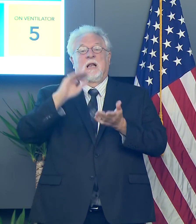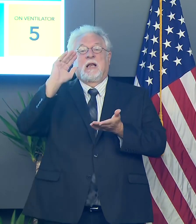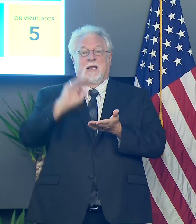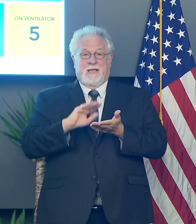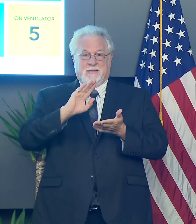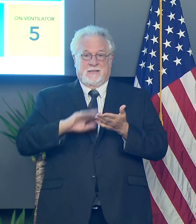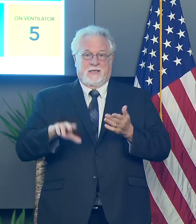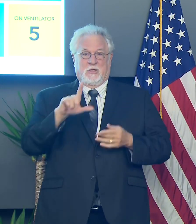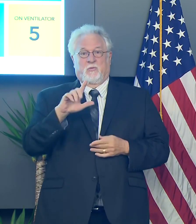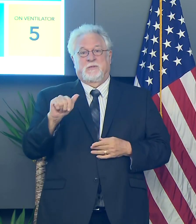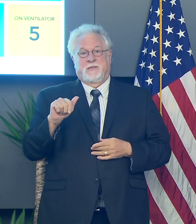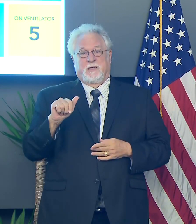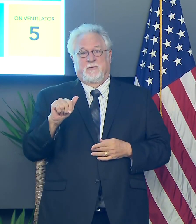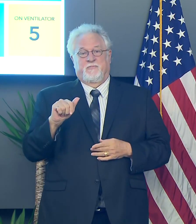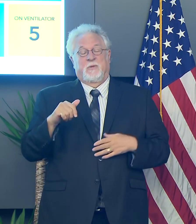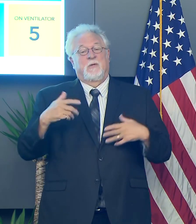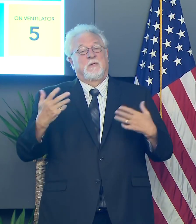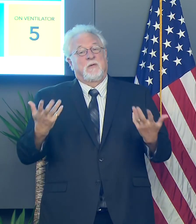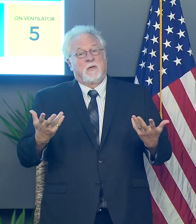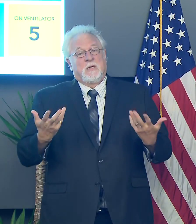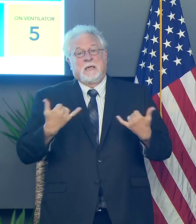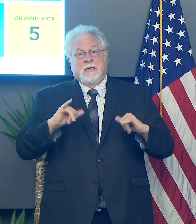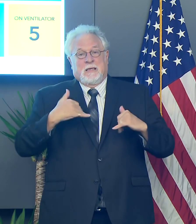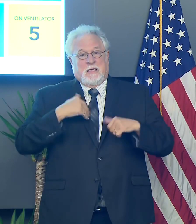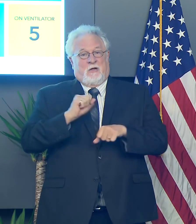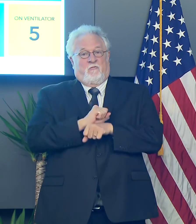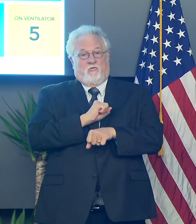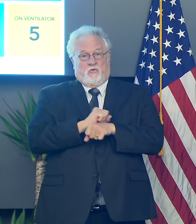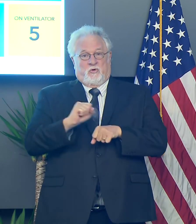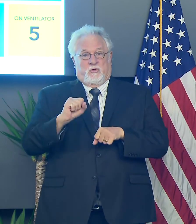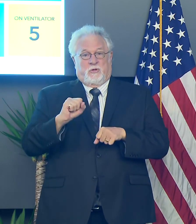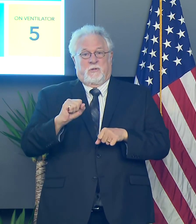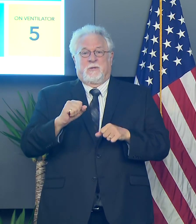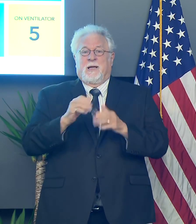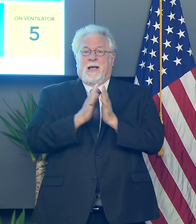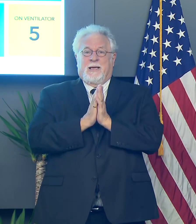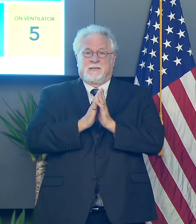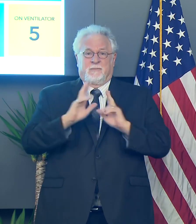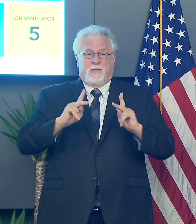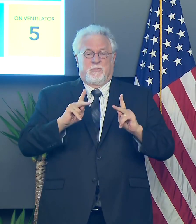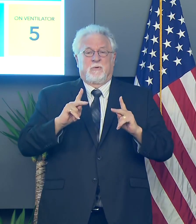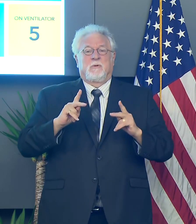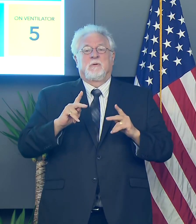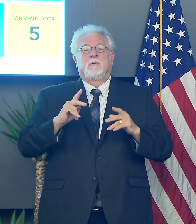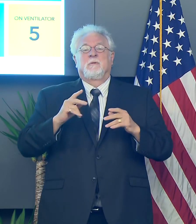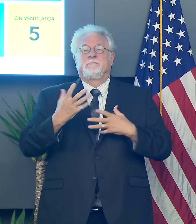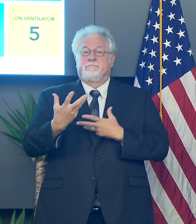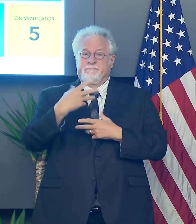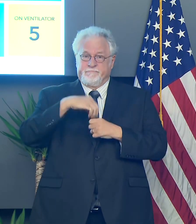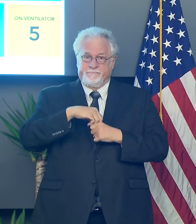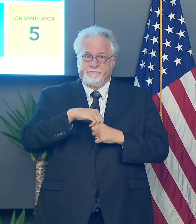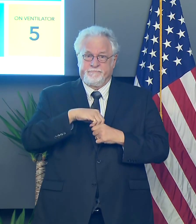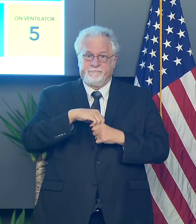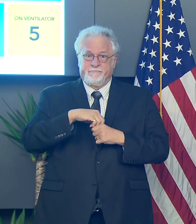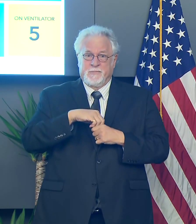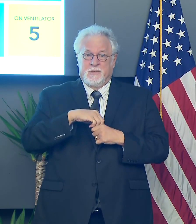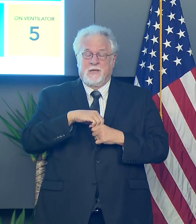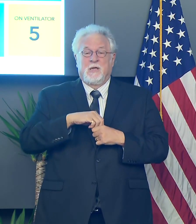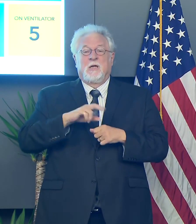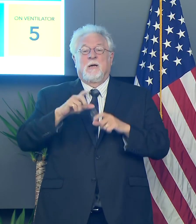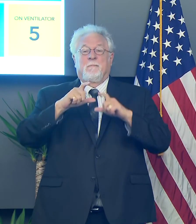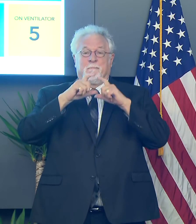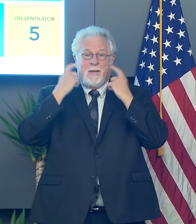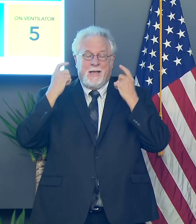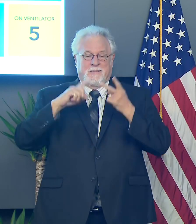than Louisiana's. So we still have work to do. And I'm asking everybody to play their part. Uh, wear your